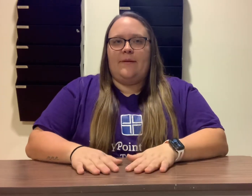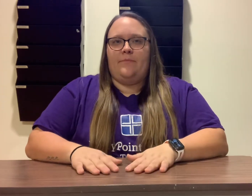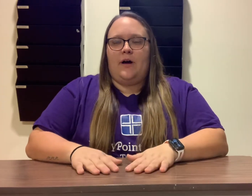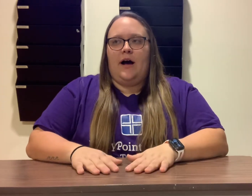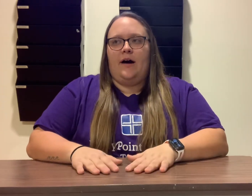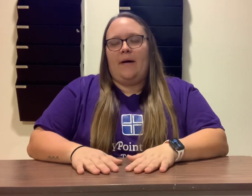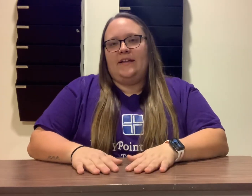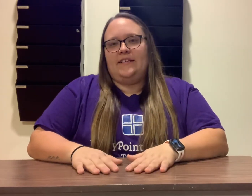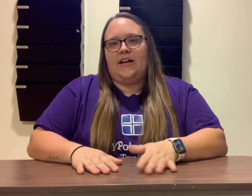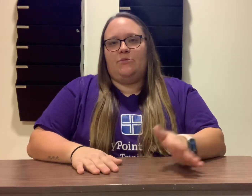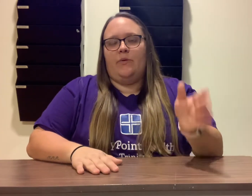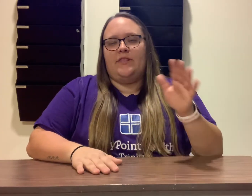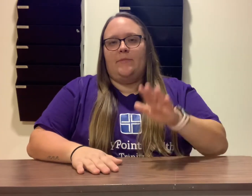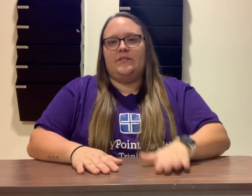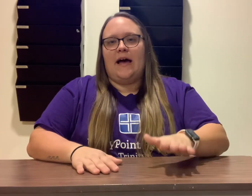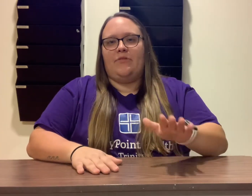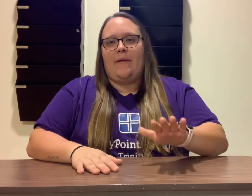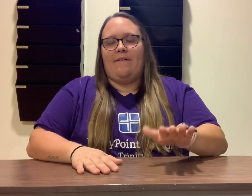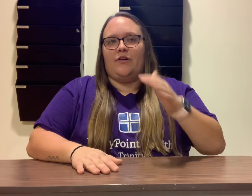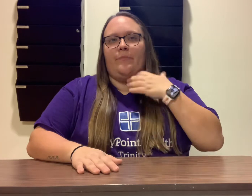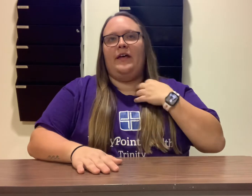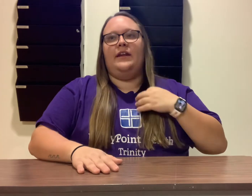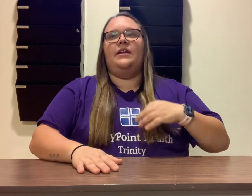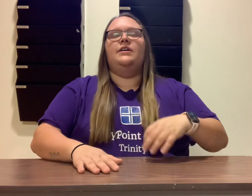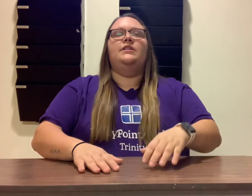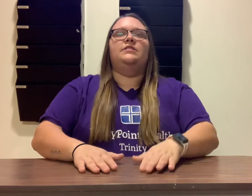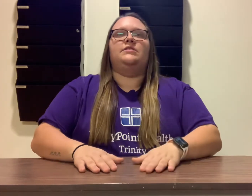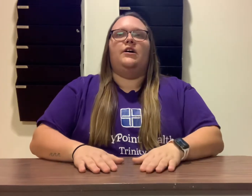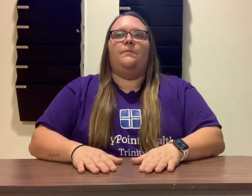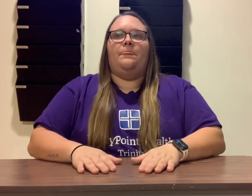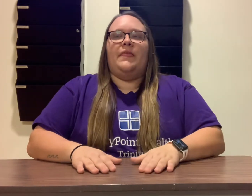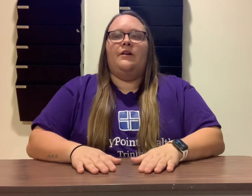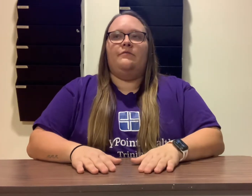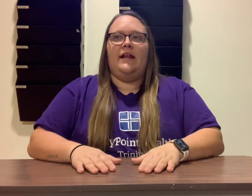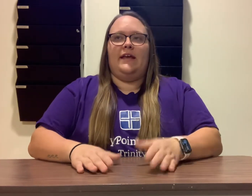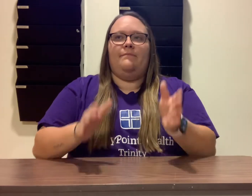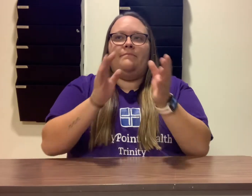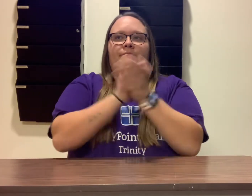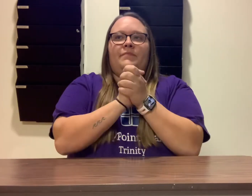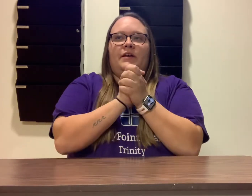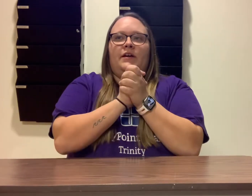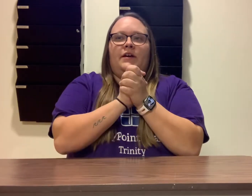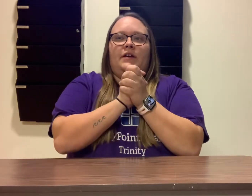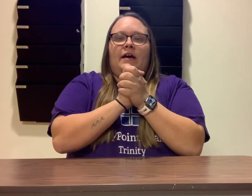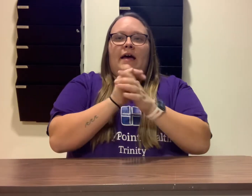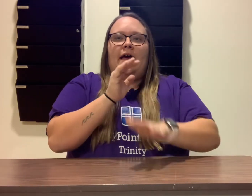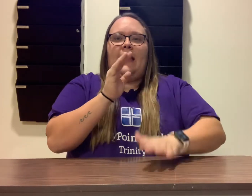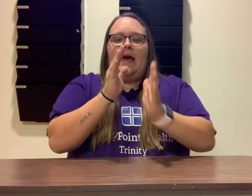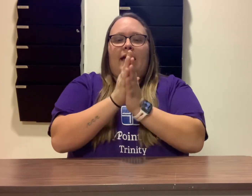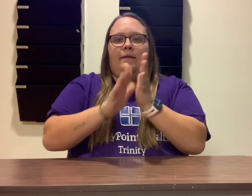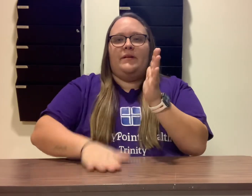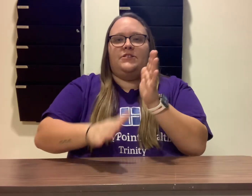idea because we want them to slap the mat for a pin. So, ready? Hey Mr.